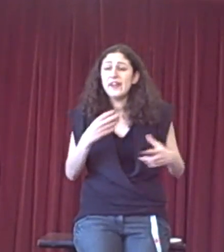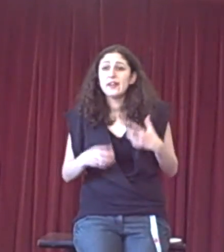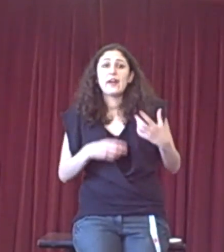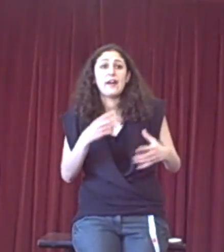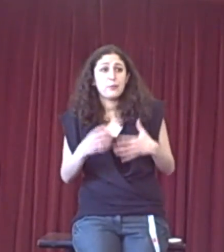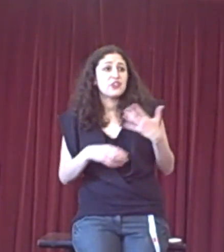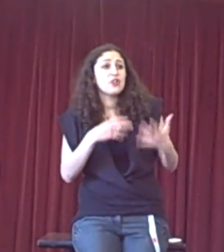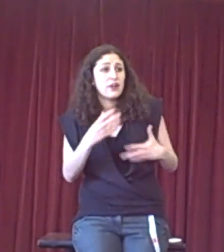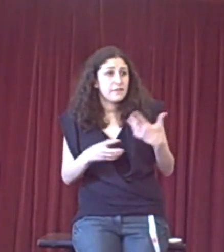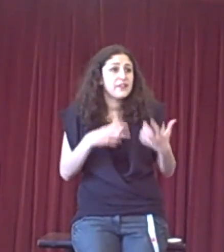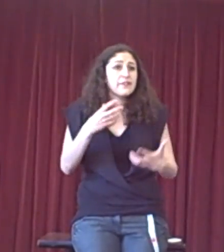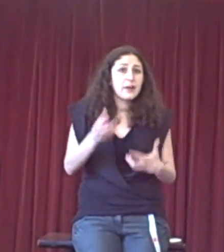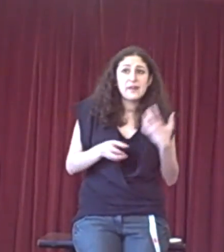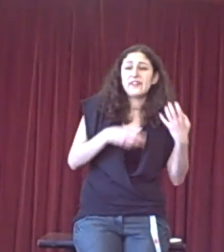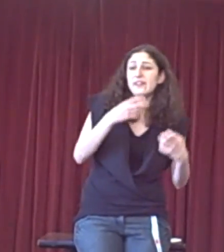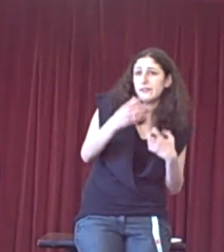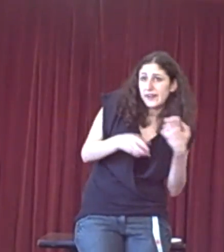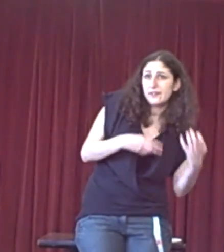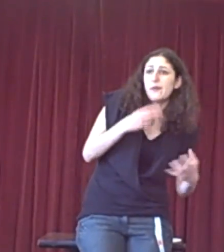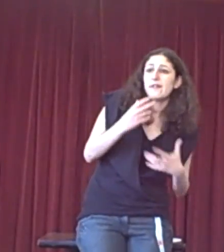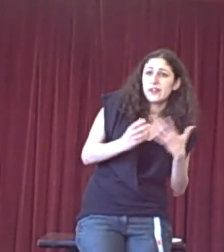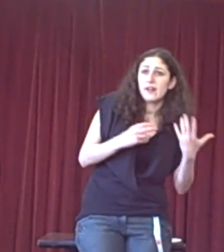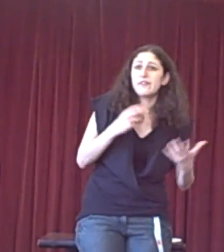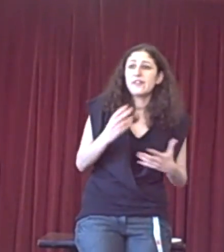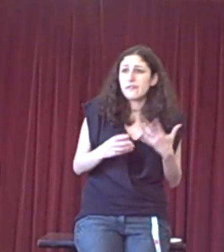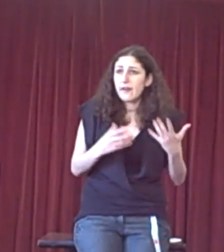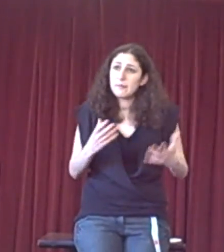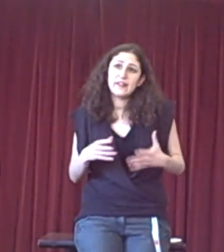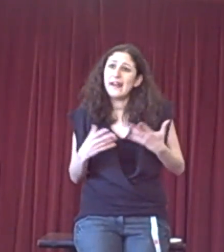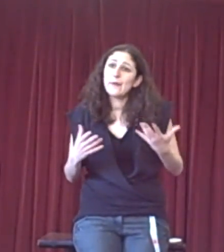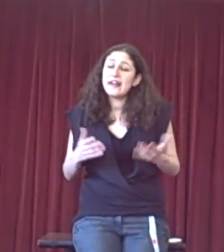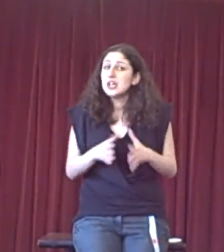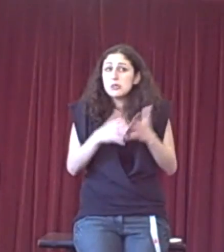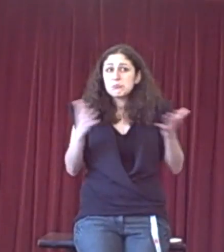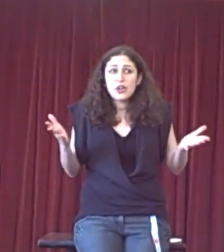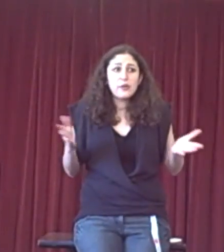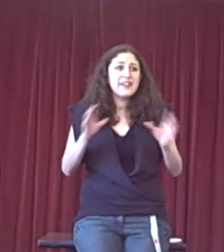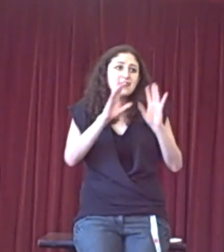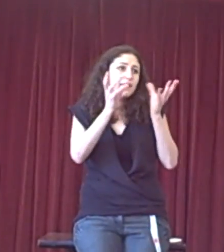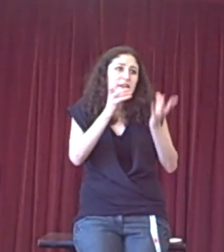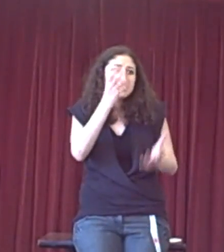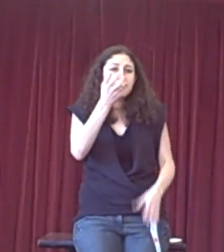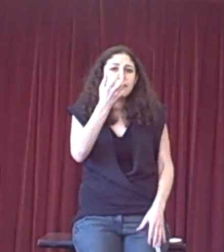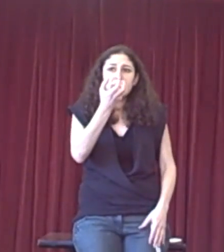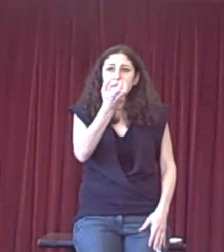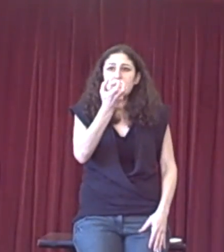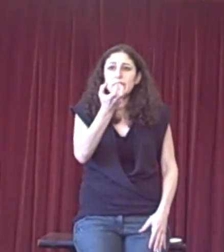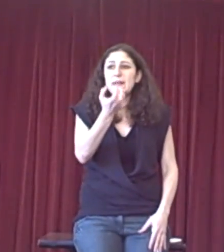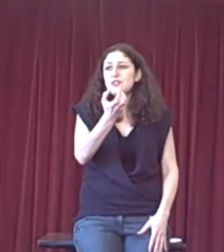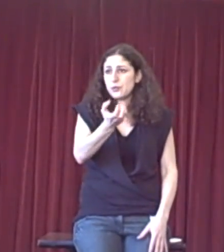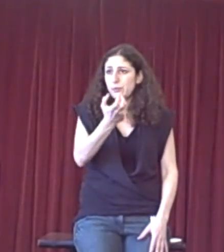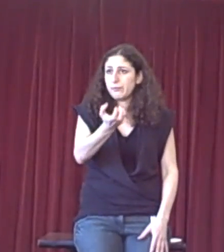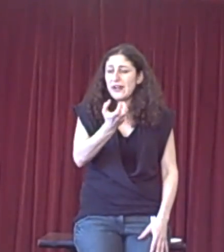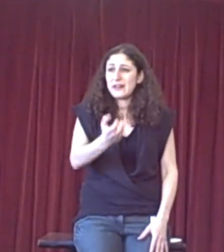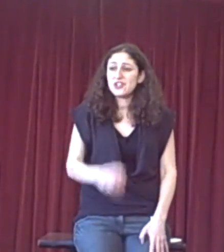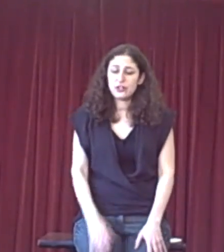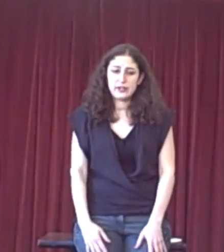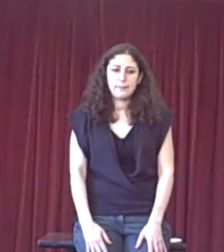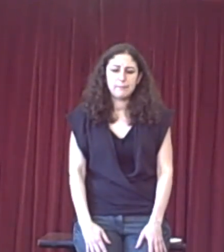we should look after the environment, this is an effective way of looking after the environment in that way. So, it's a fundamental foundation argument.